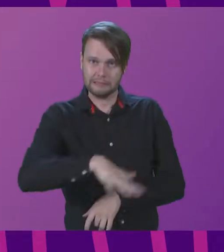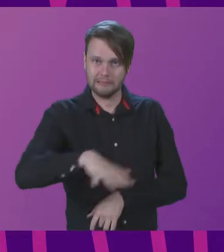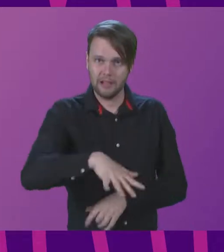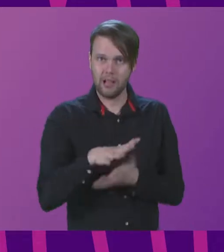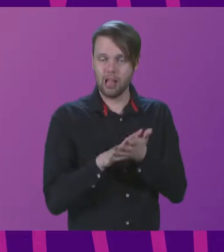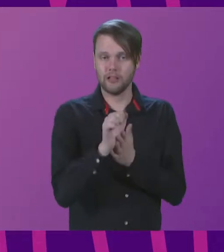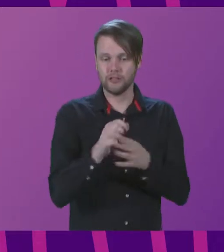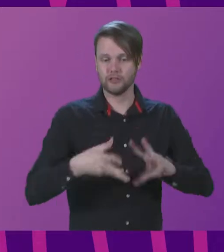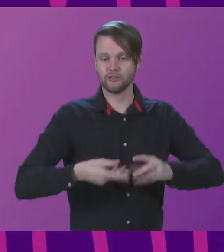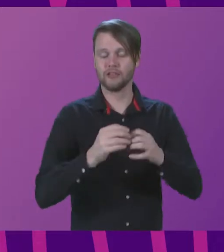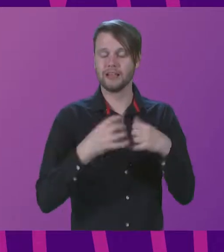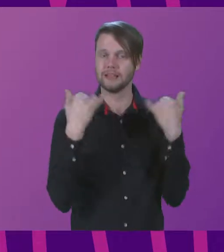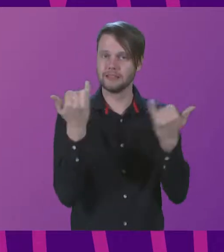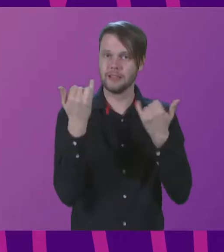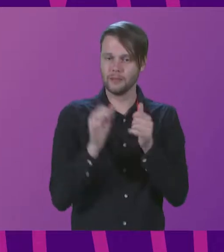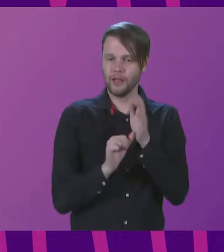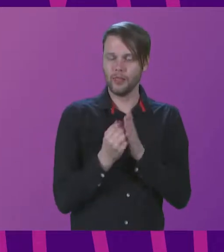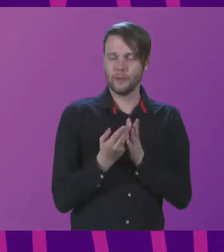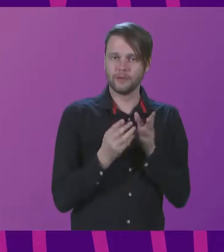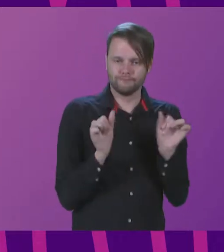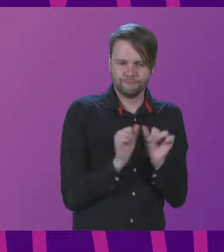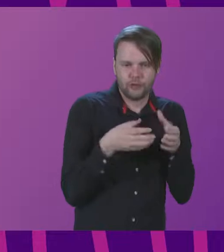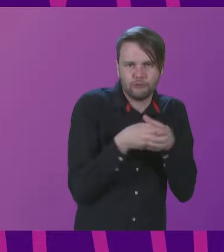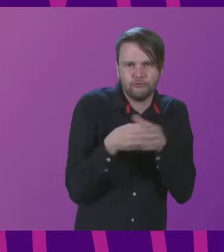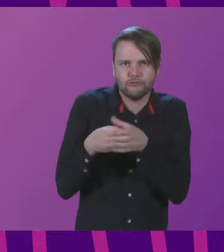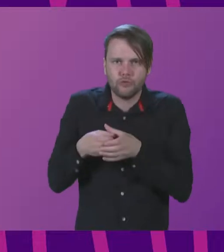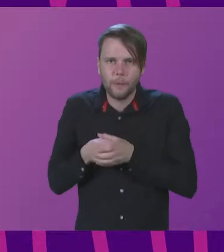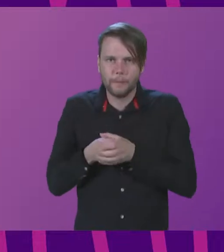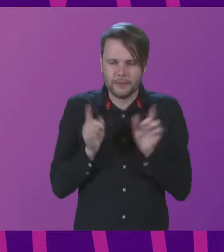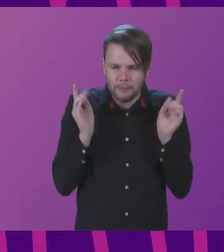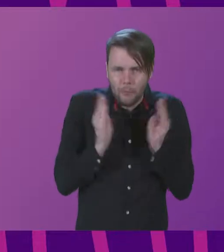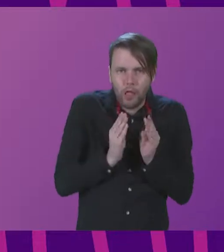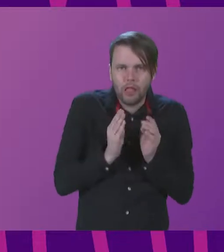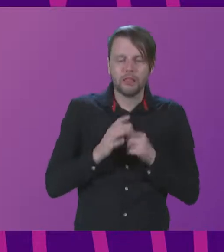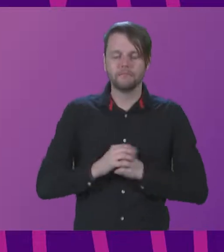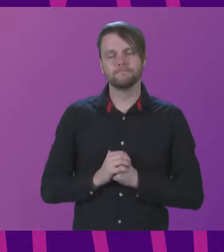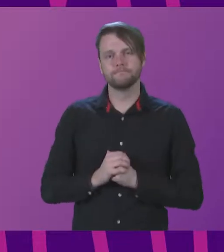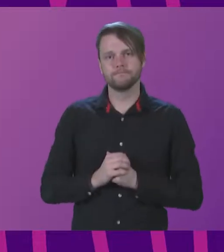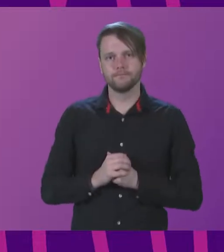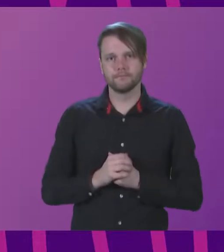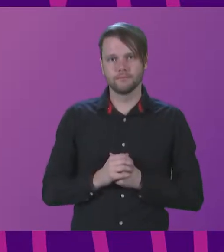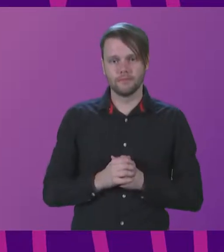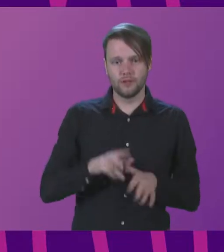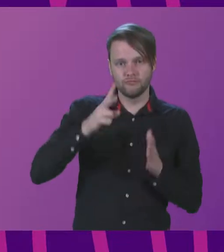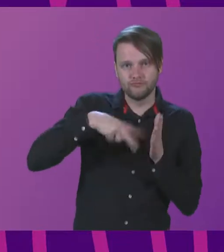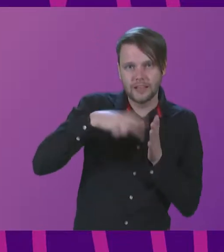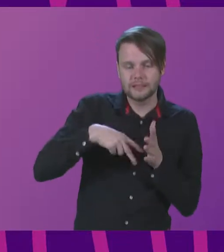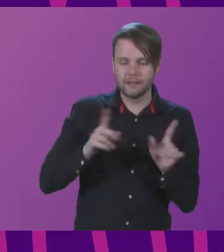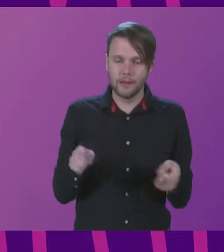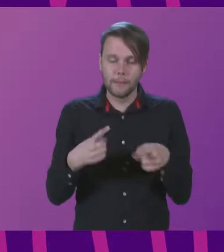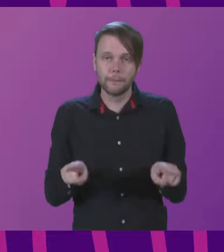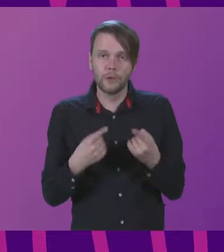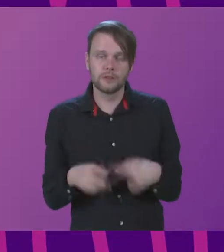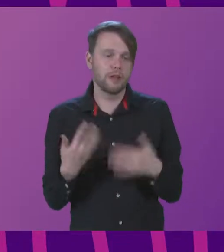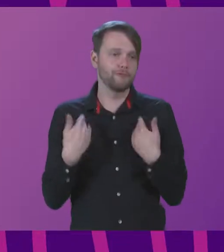created and celebrated in small groups in rooms and candlelit basements. Readings and music are not a luxury that can't be